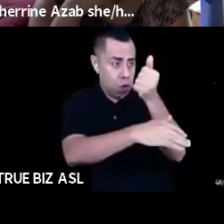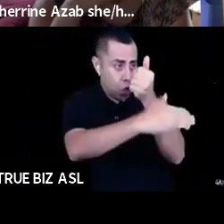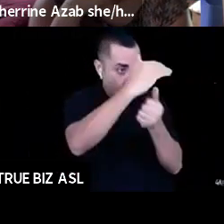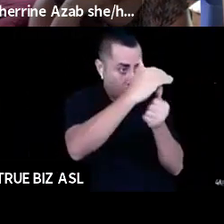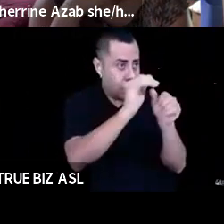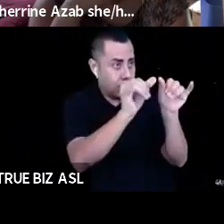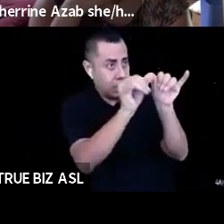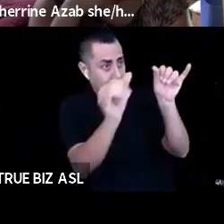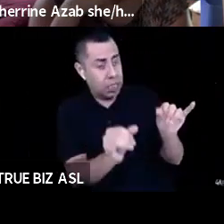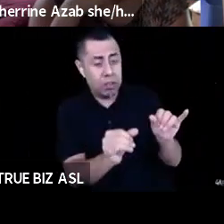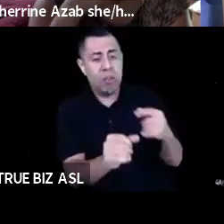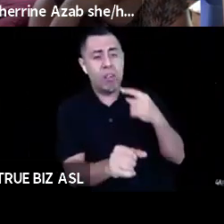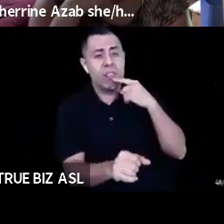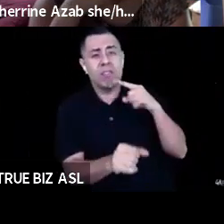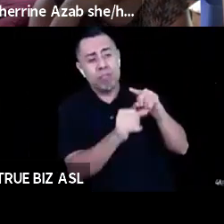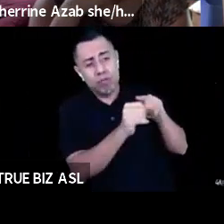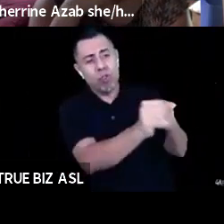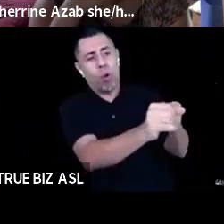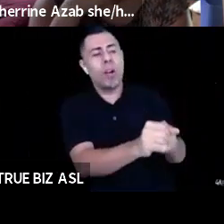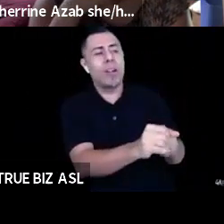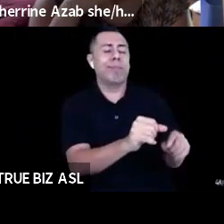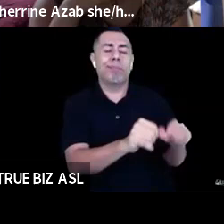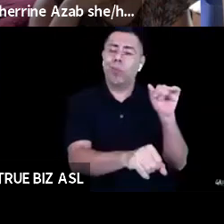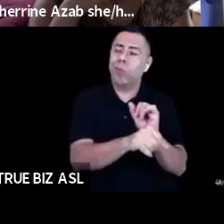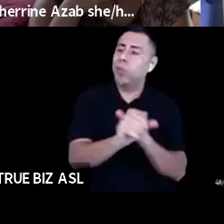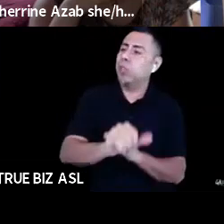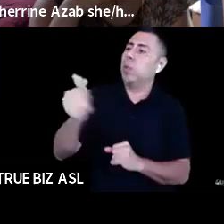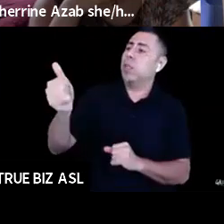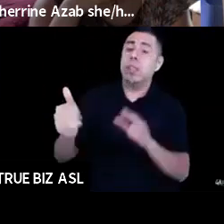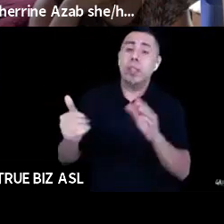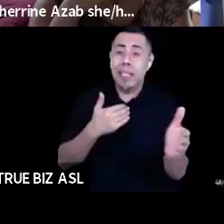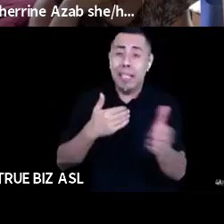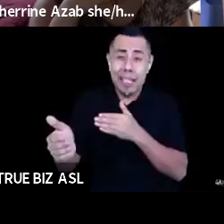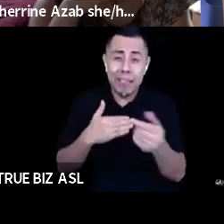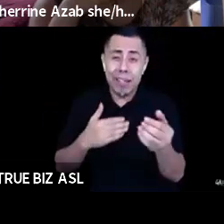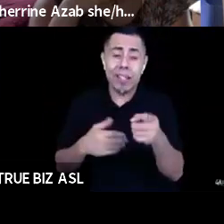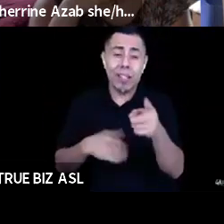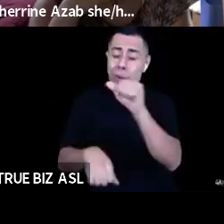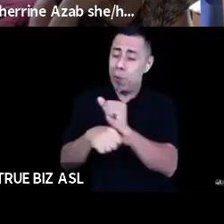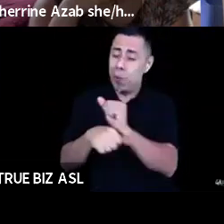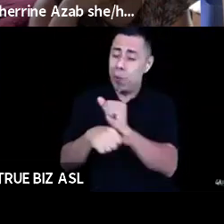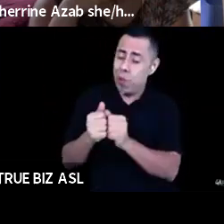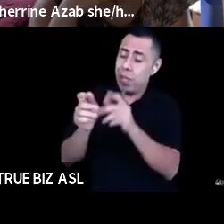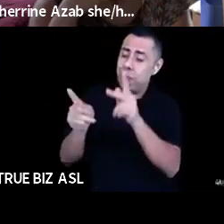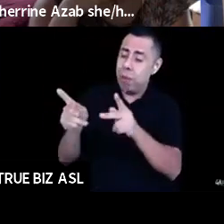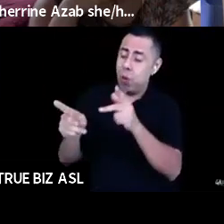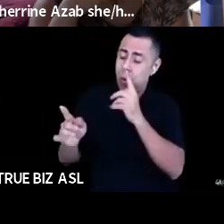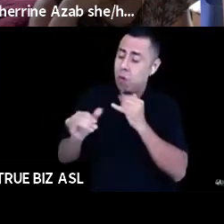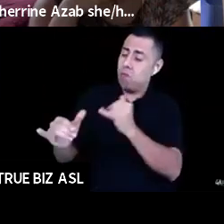even within people who you share values with, there's going to be disagreements about what to do. Um, but it's,